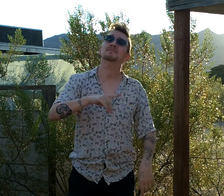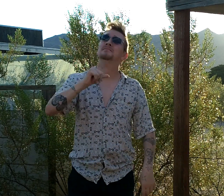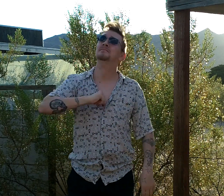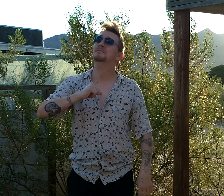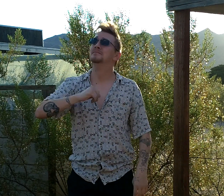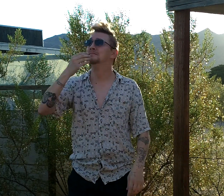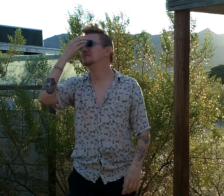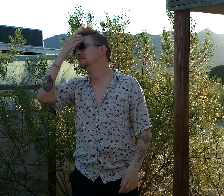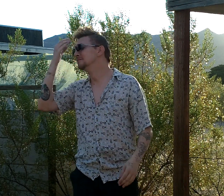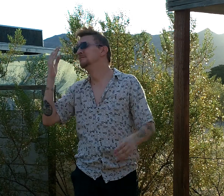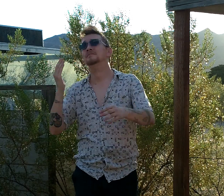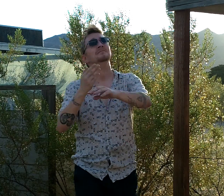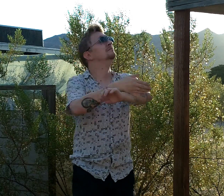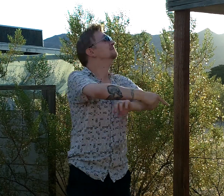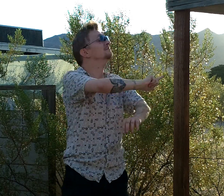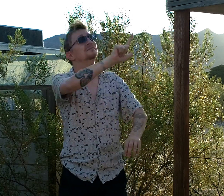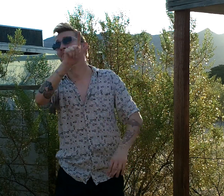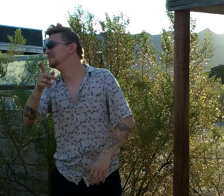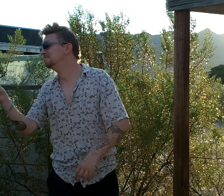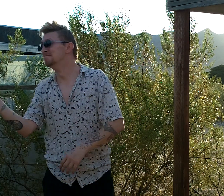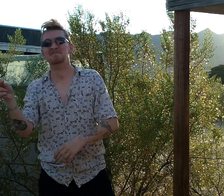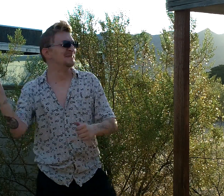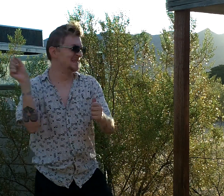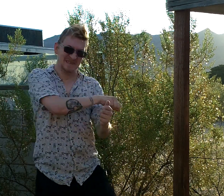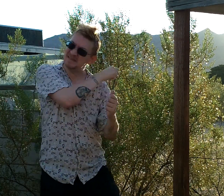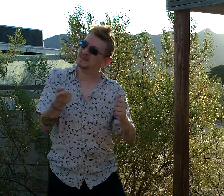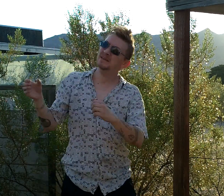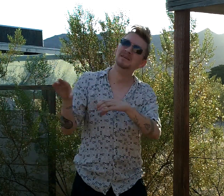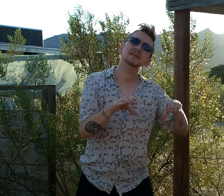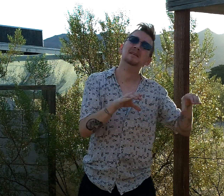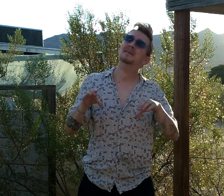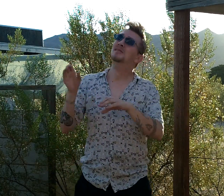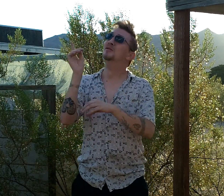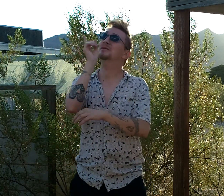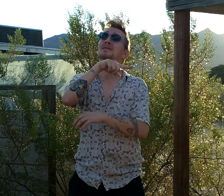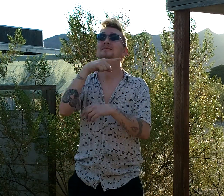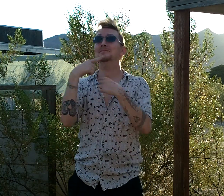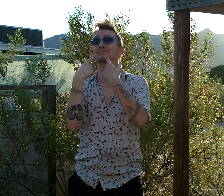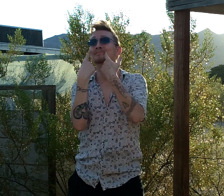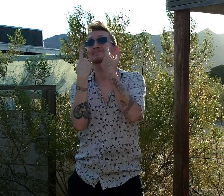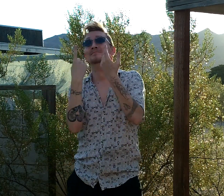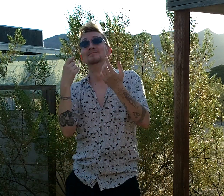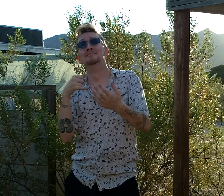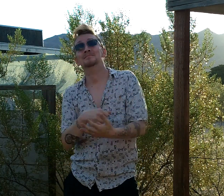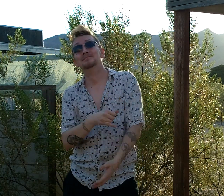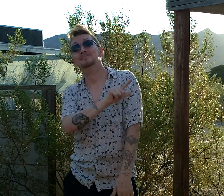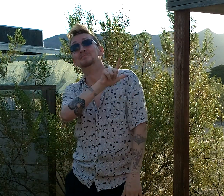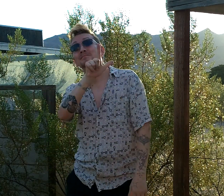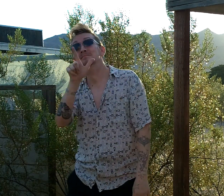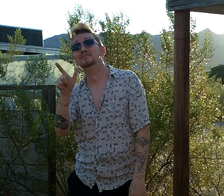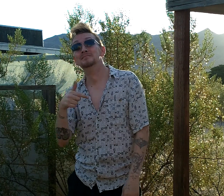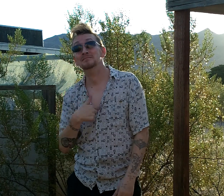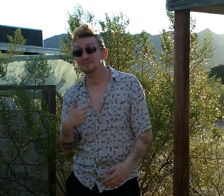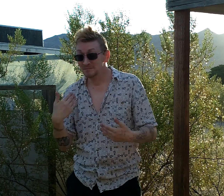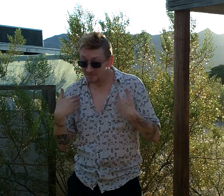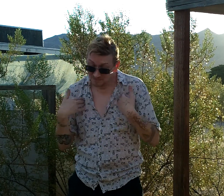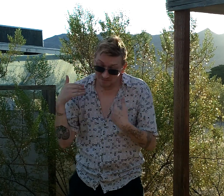myself after all they did Fake smiles is all that I have